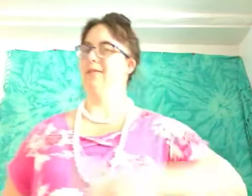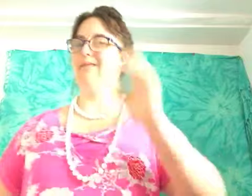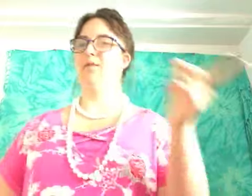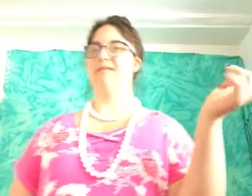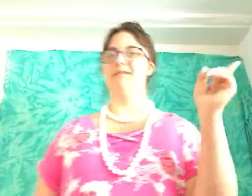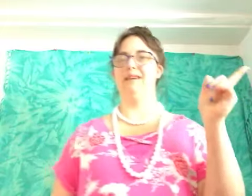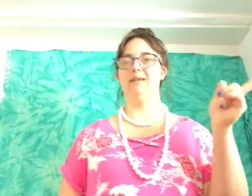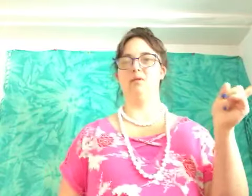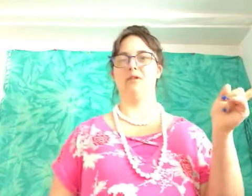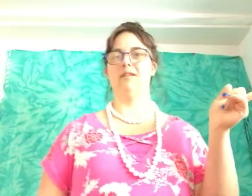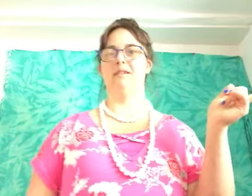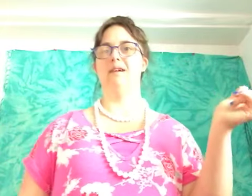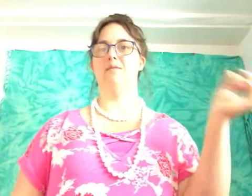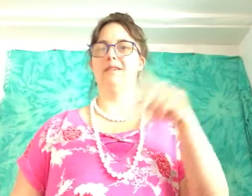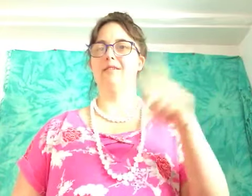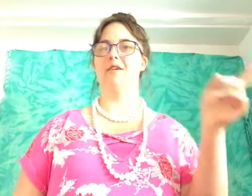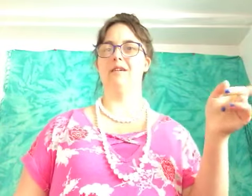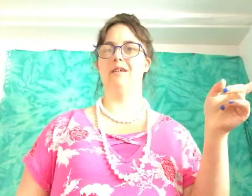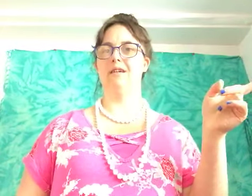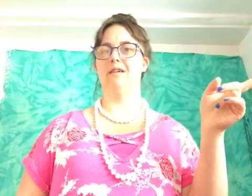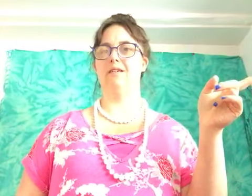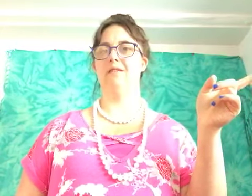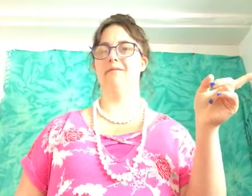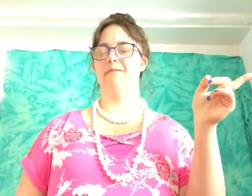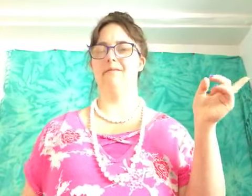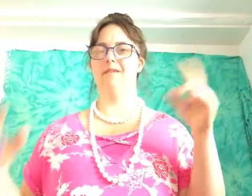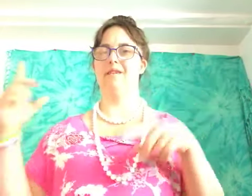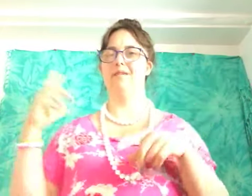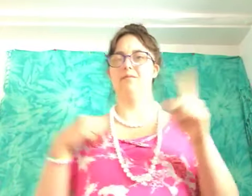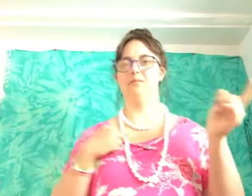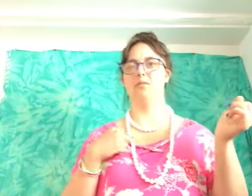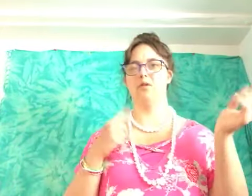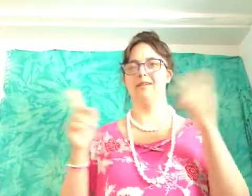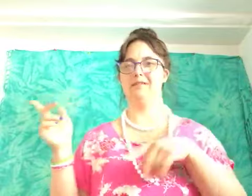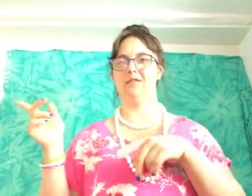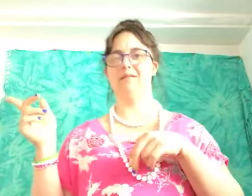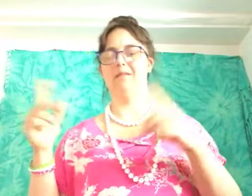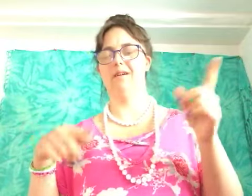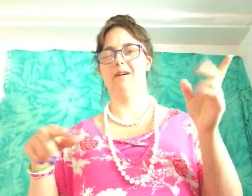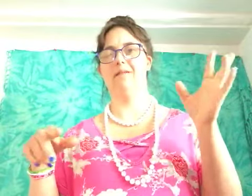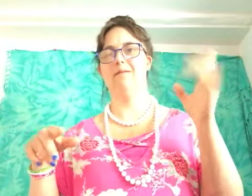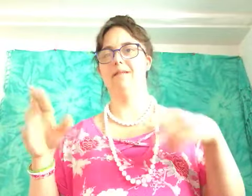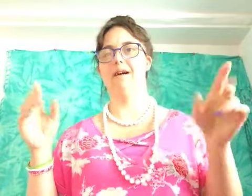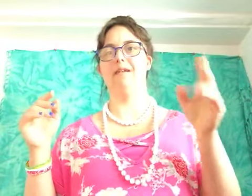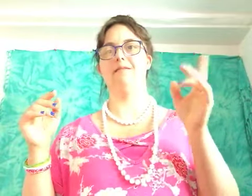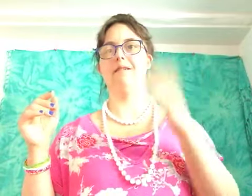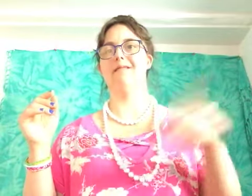if you want to see more uh more tick tock uh more tick tock uh kinds kinds of